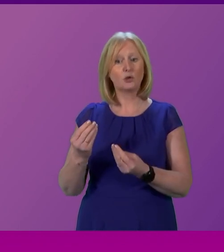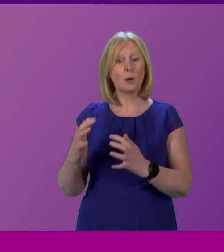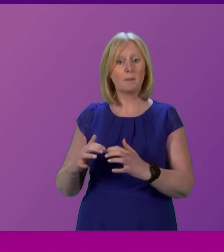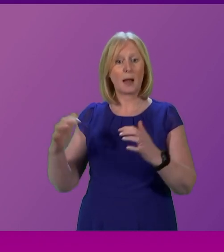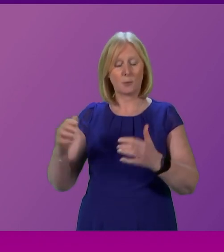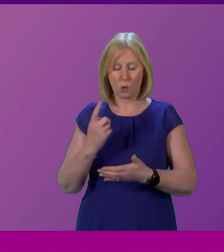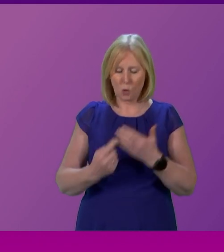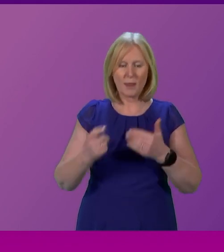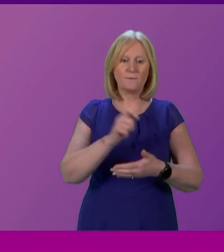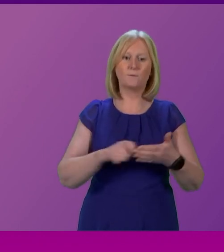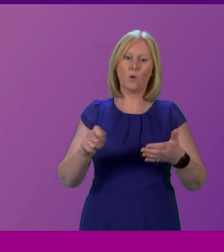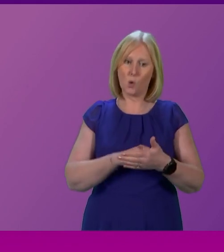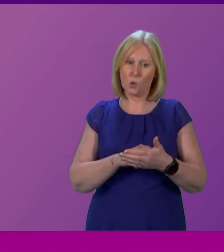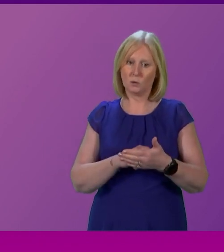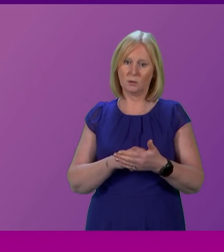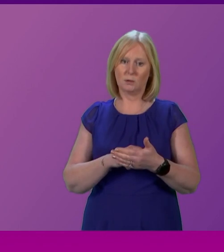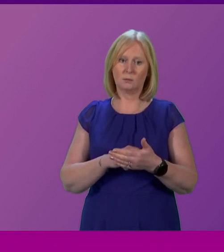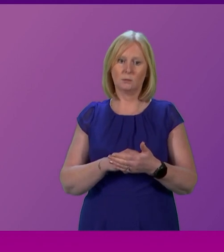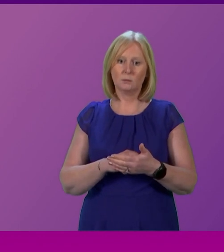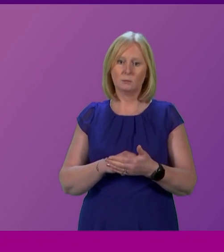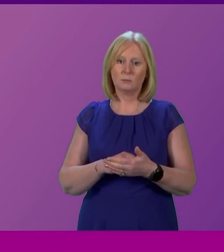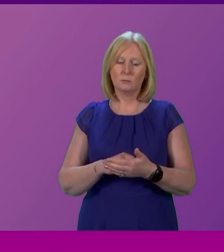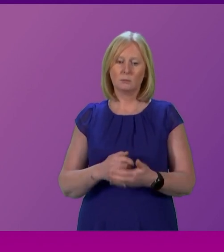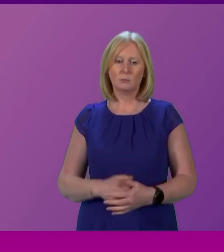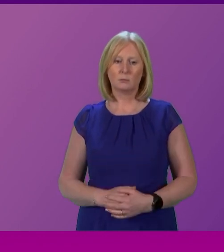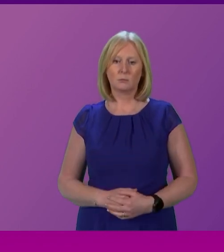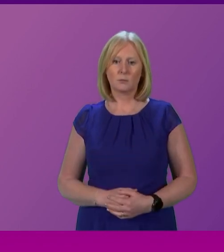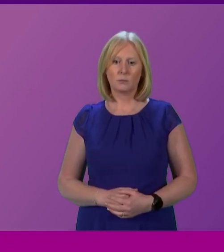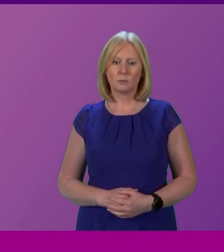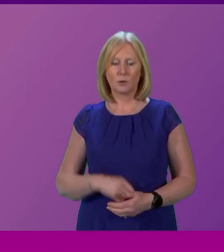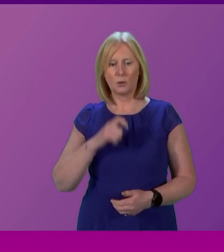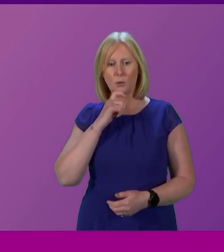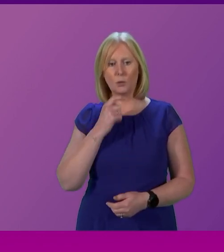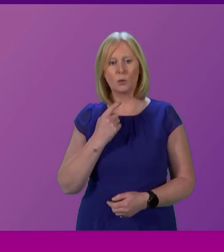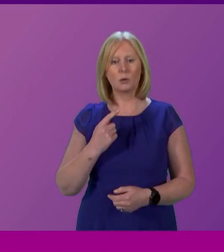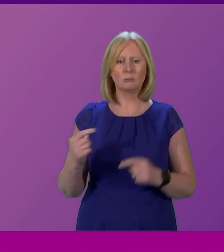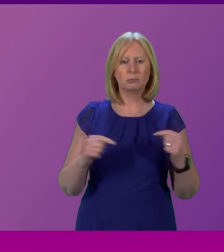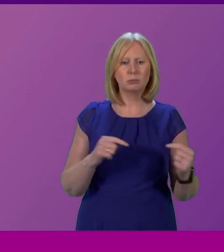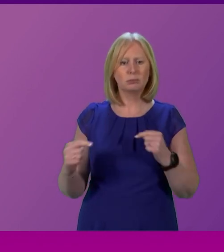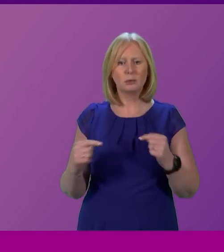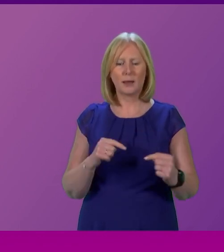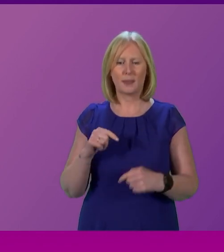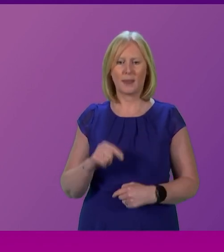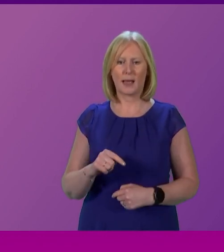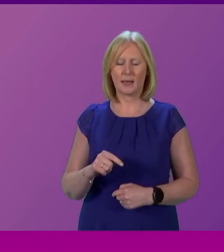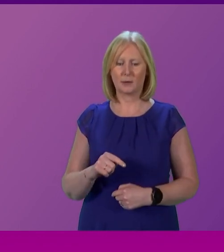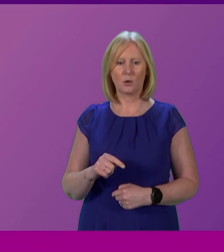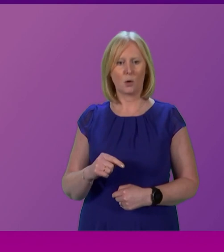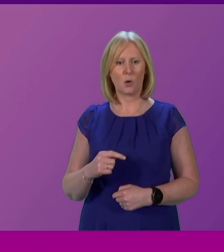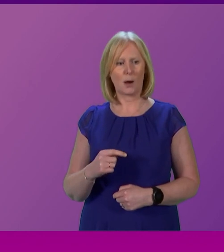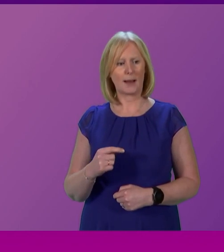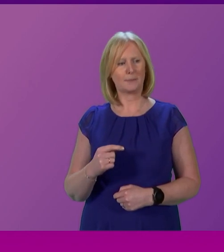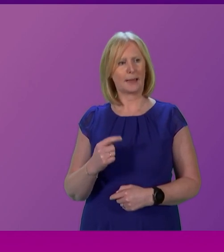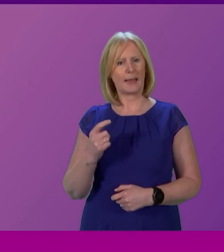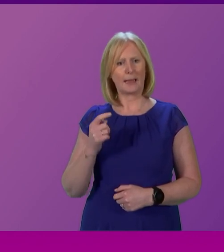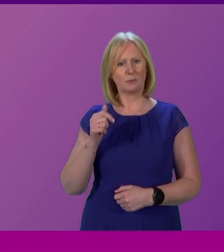can do that. And I would invite those who would quibble with that, or try to speculate about what people in Scotland really want when they